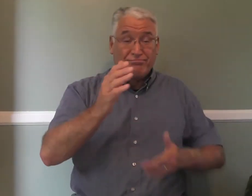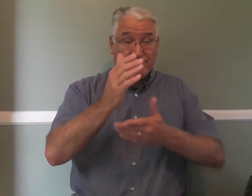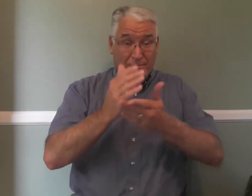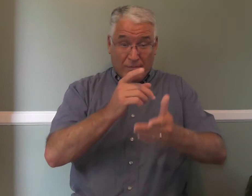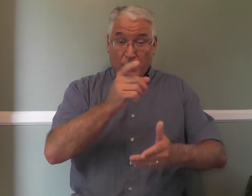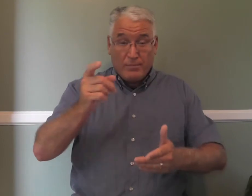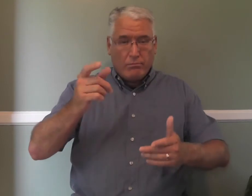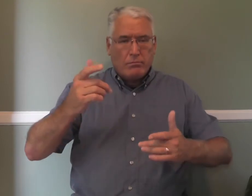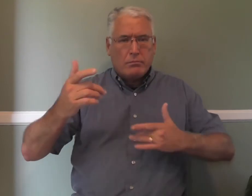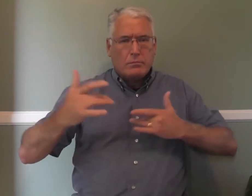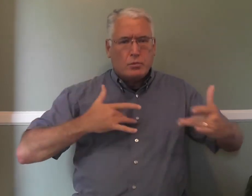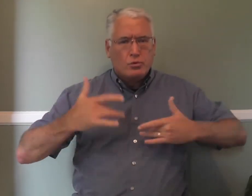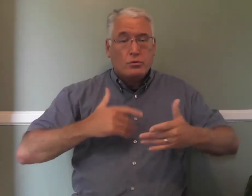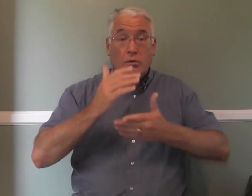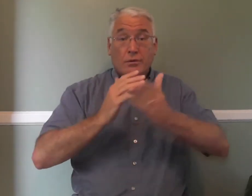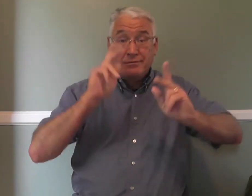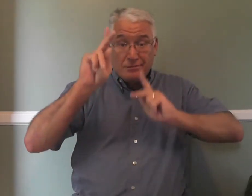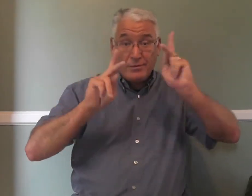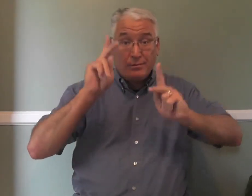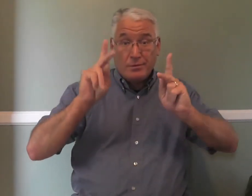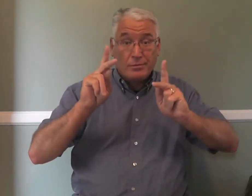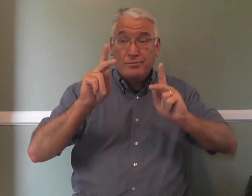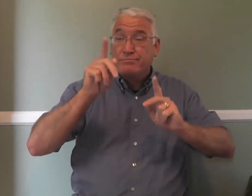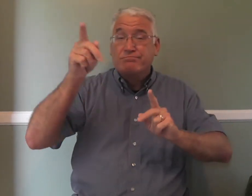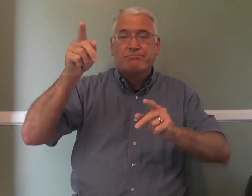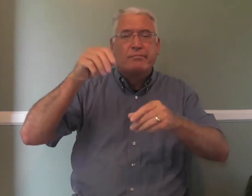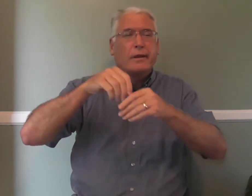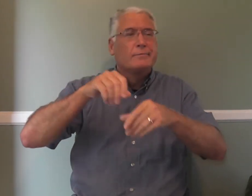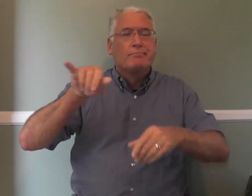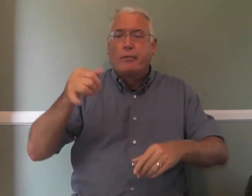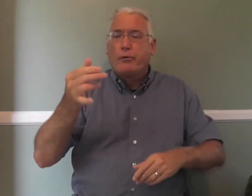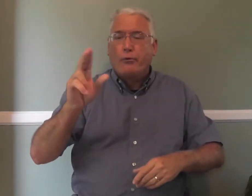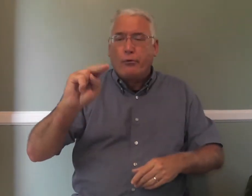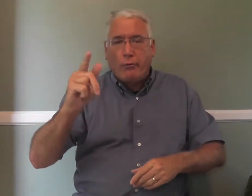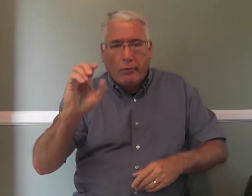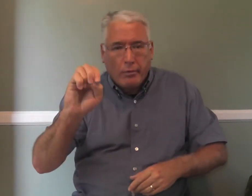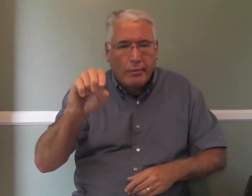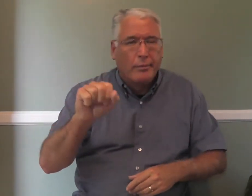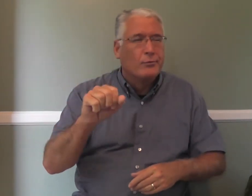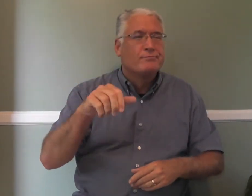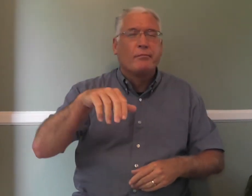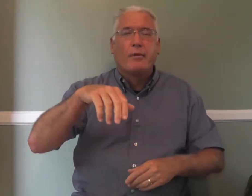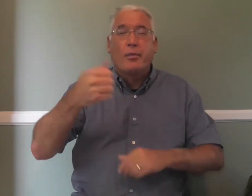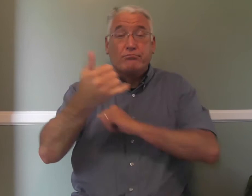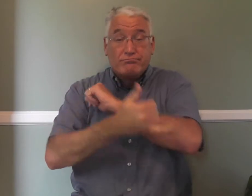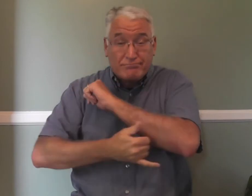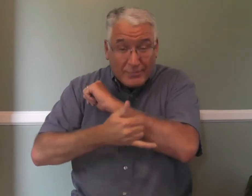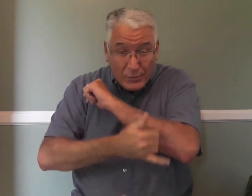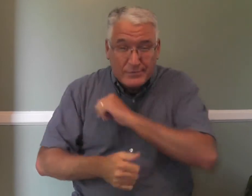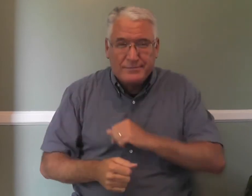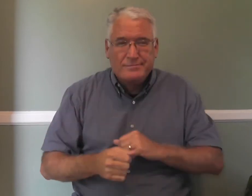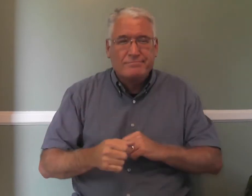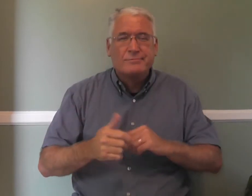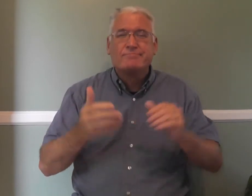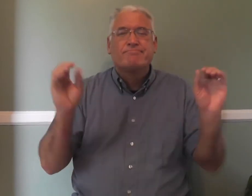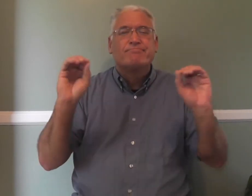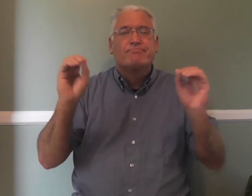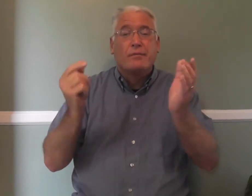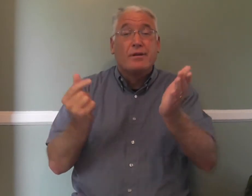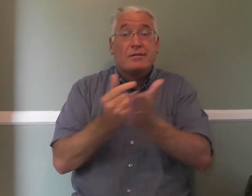Some of you are concerned about people who perhaps live in jungles or third world countries or